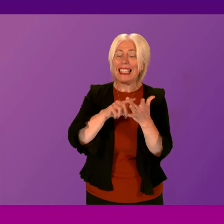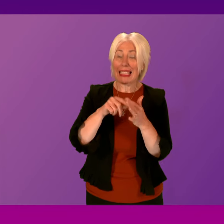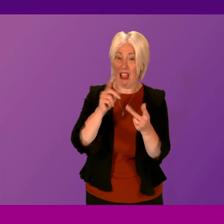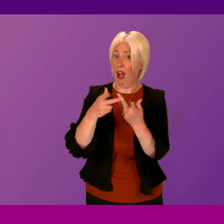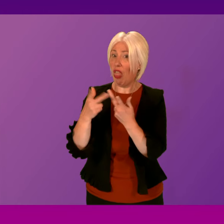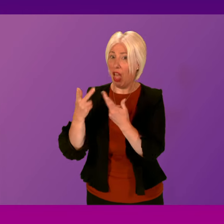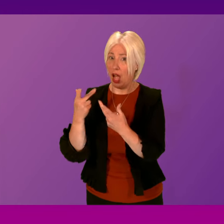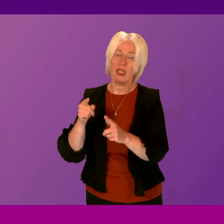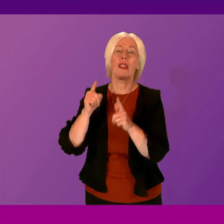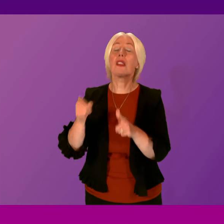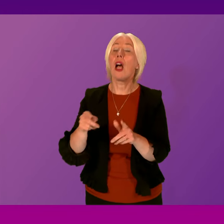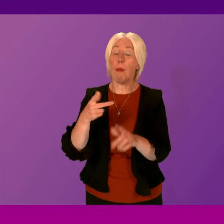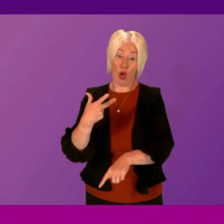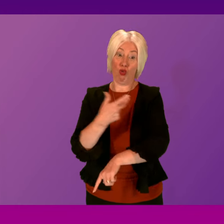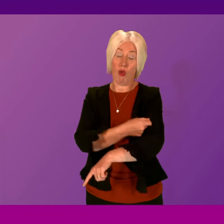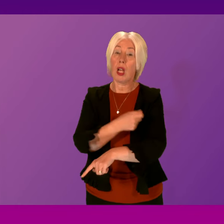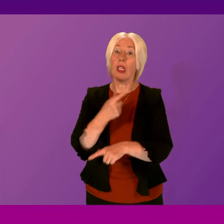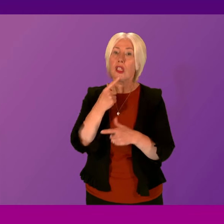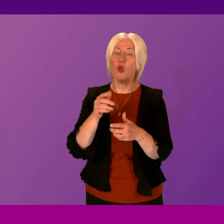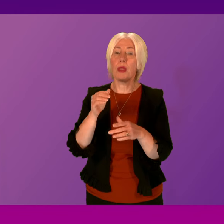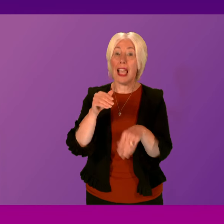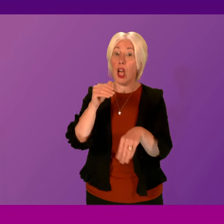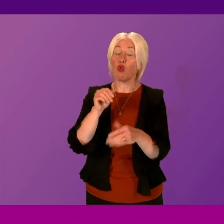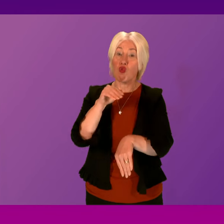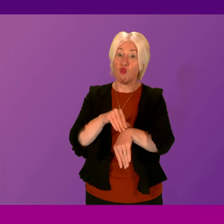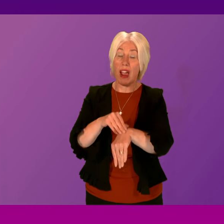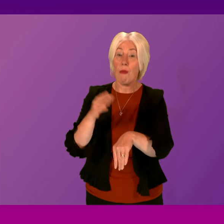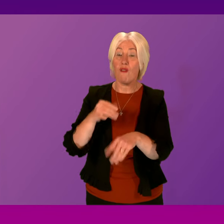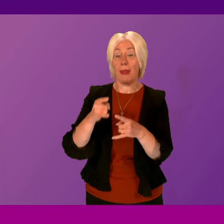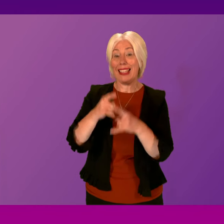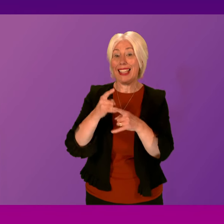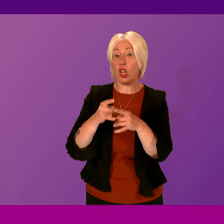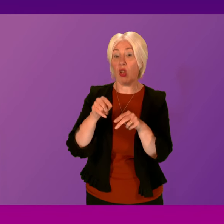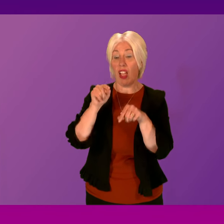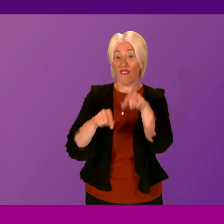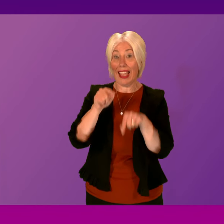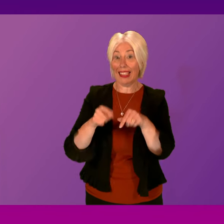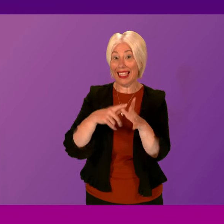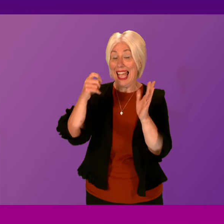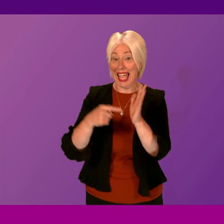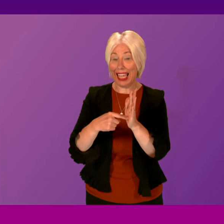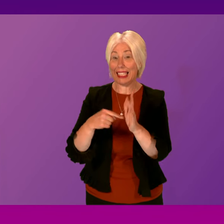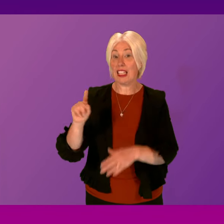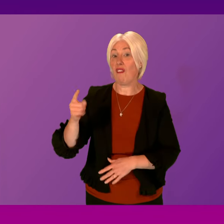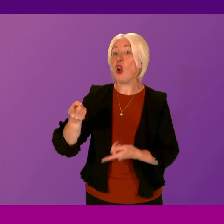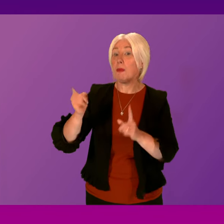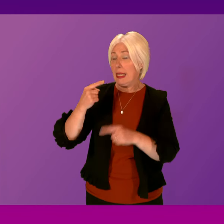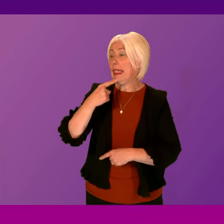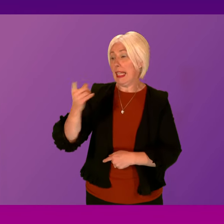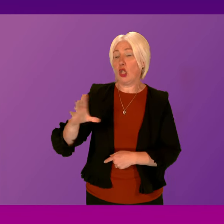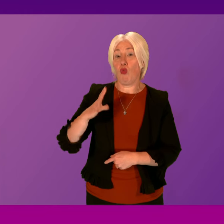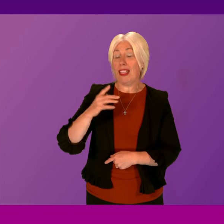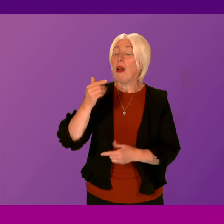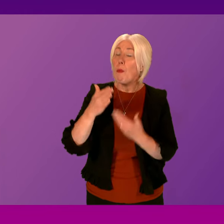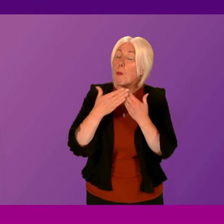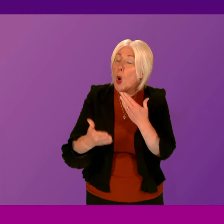drugging under the common law in Scotland or can be a statute of crime under the Sexual Offences Act. As the First Minister has already identified, it's mainly